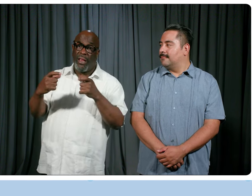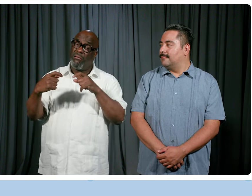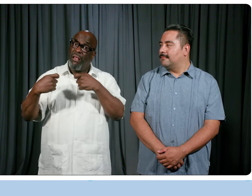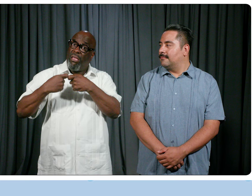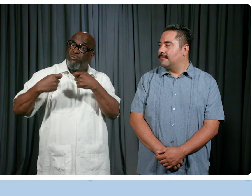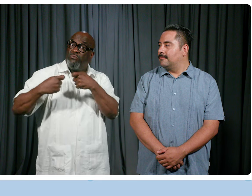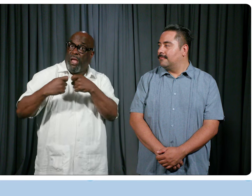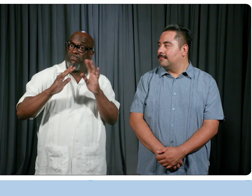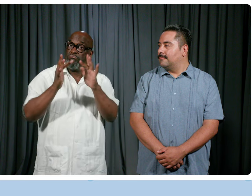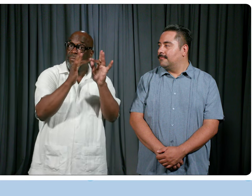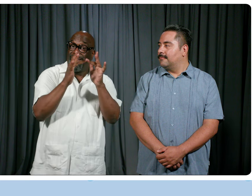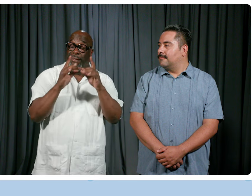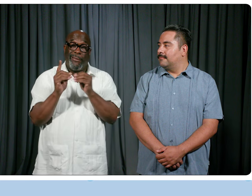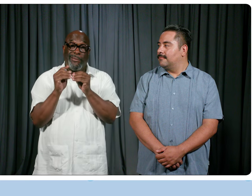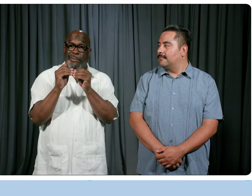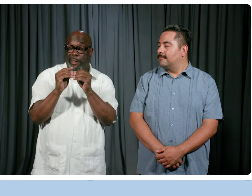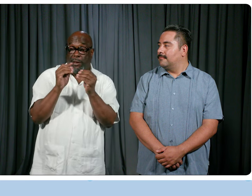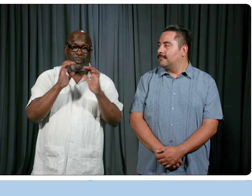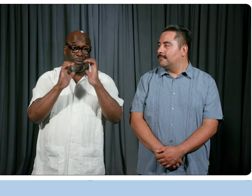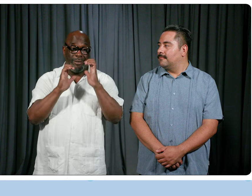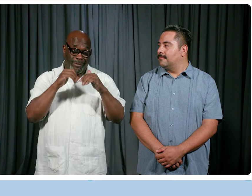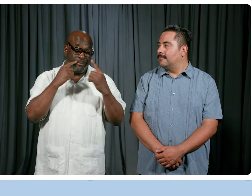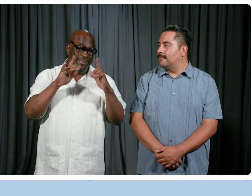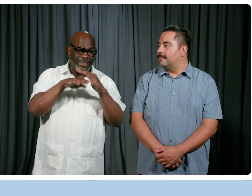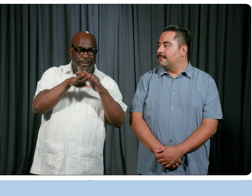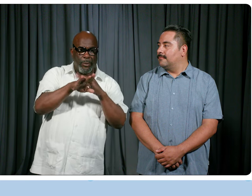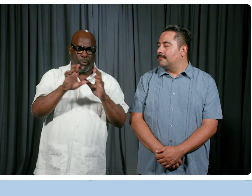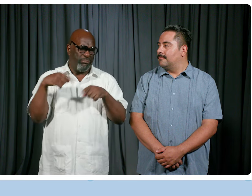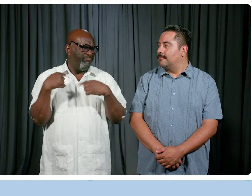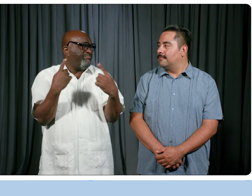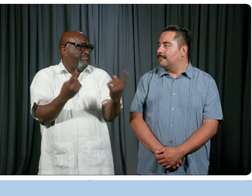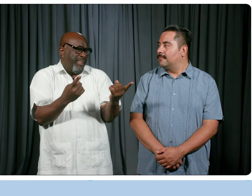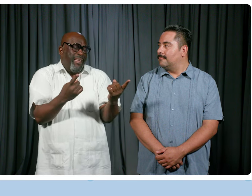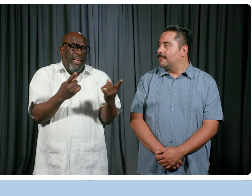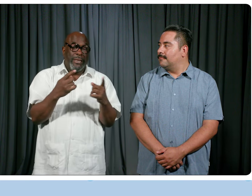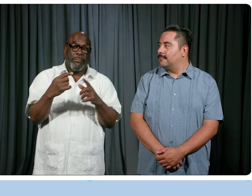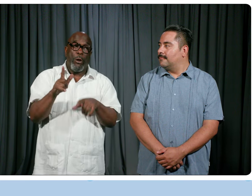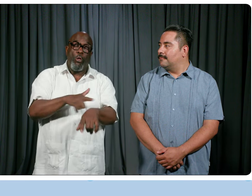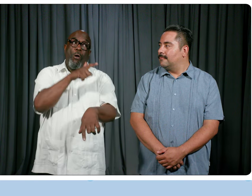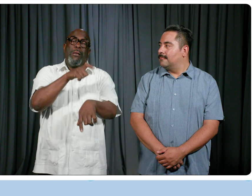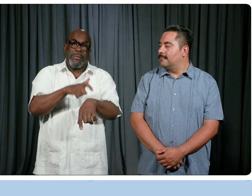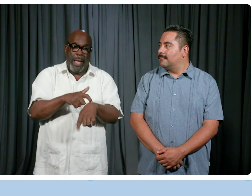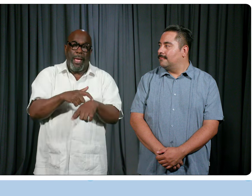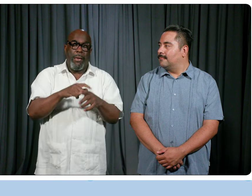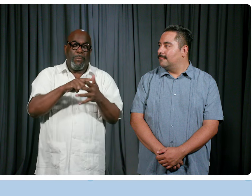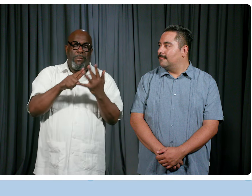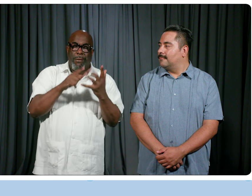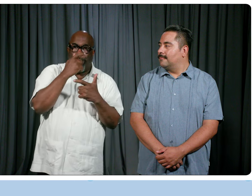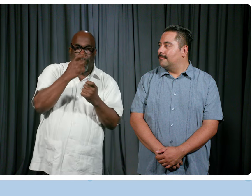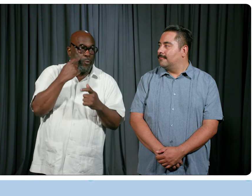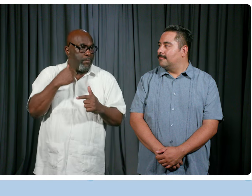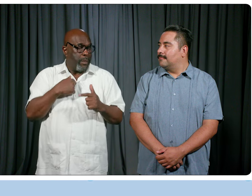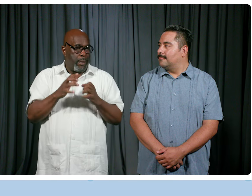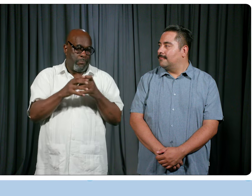making sure that, you our electronic communications and such are accessible. So this is kind of a longstanding issue for me that's just grown with my career